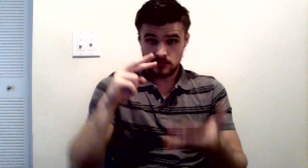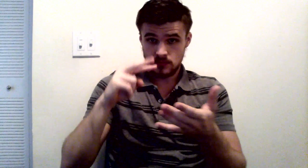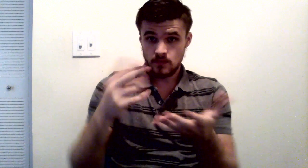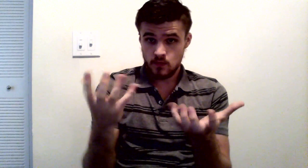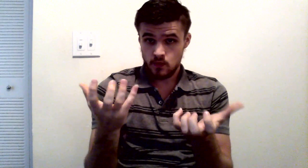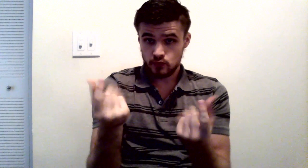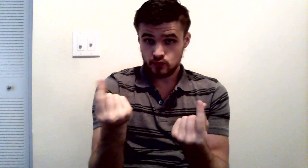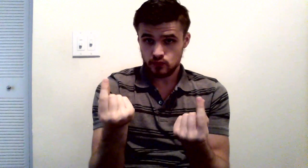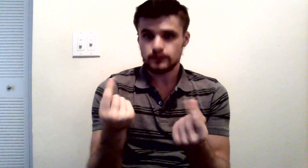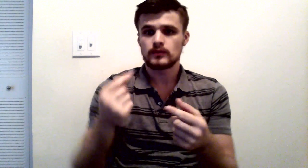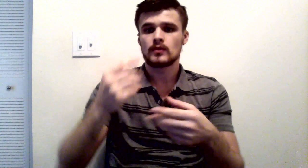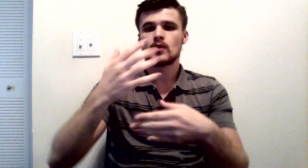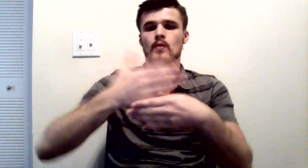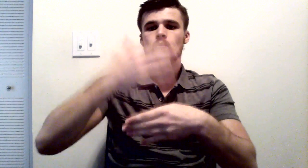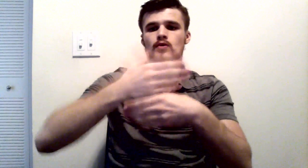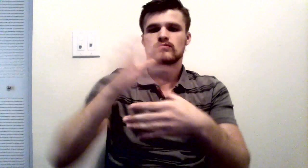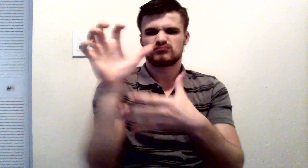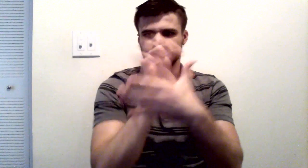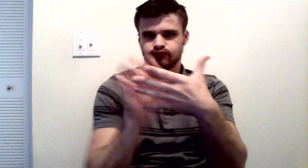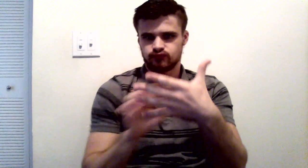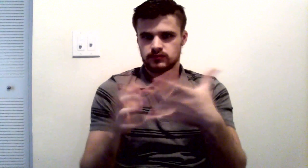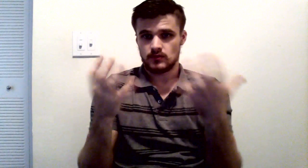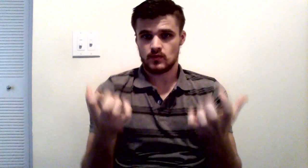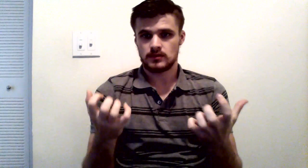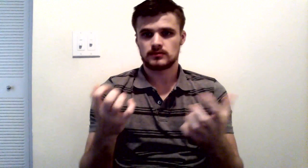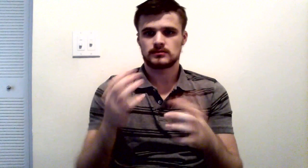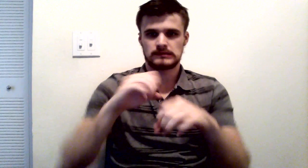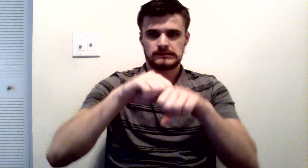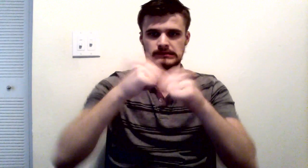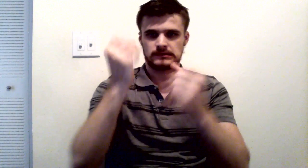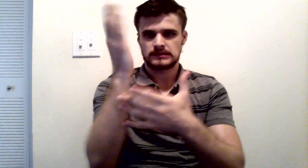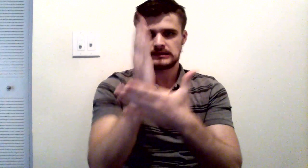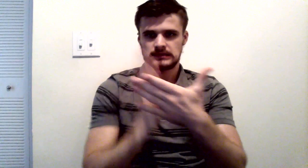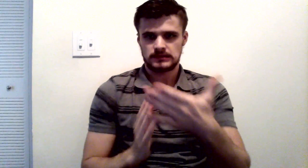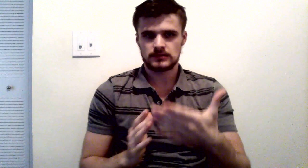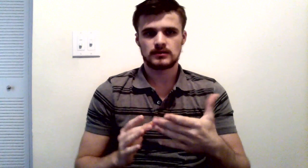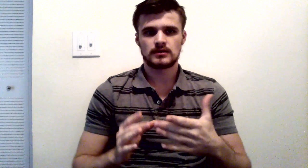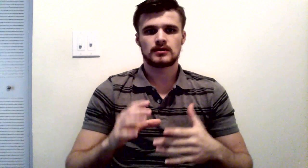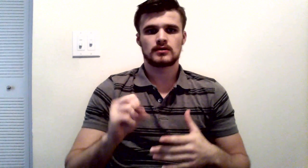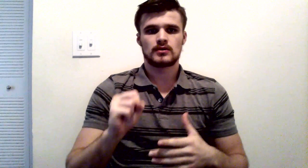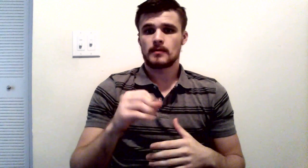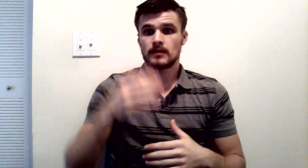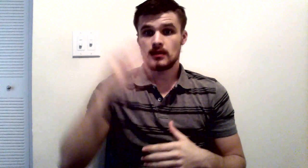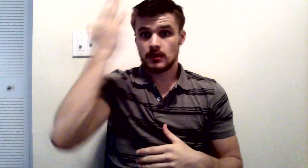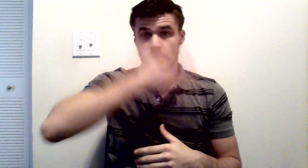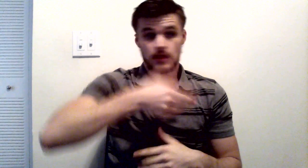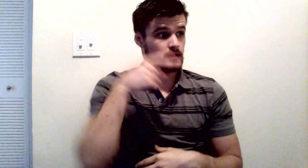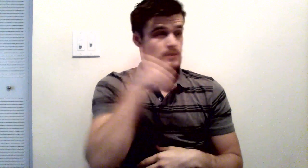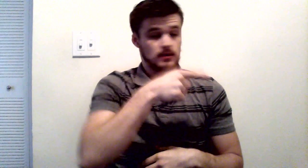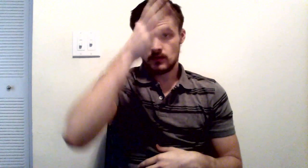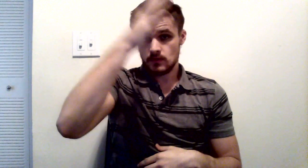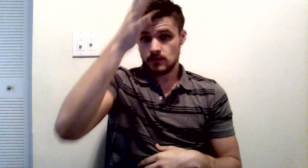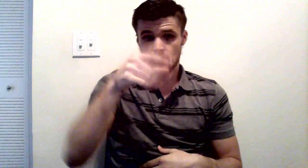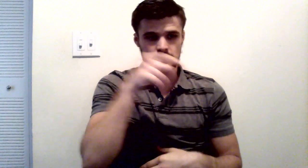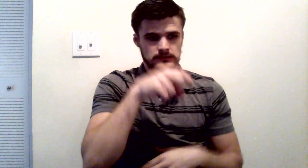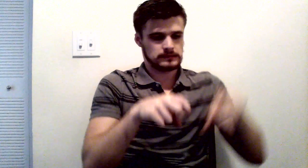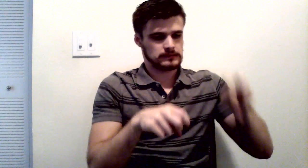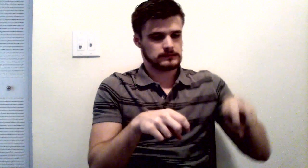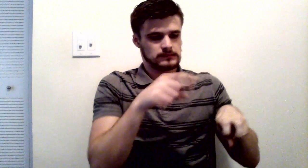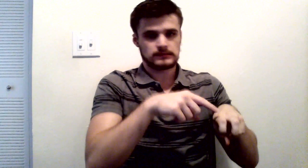the other side of the window, grandpa was sitting in his armchair. The rock comes through the window and hits grandpa in the head.